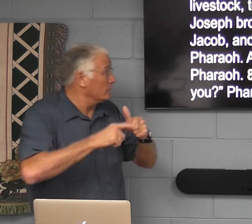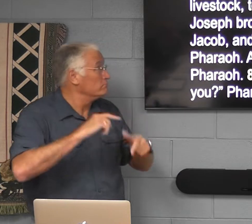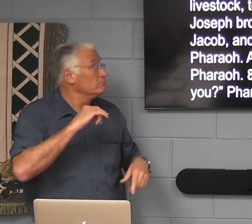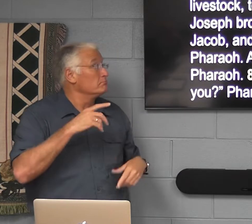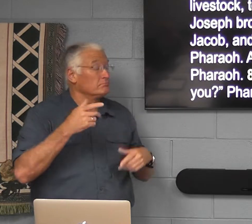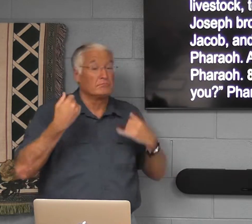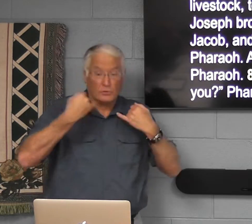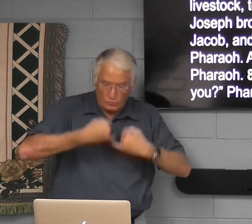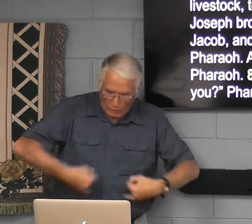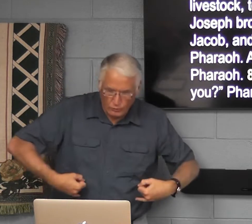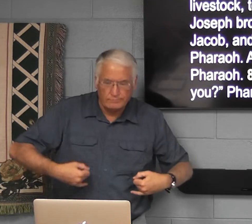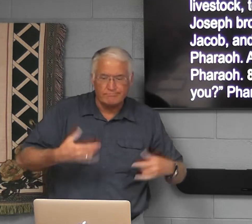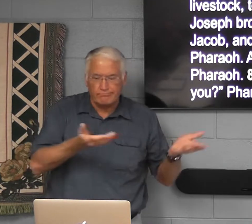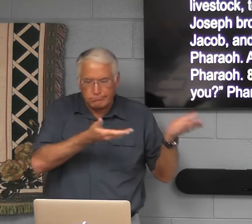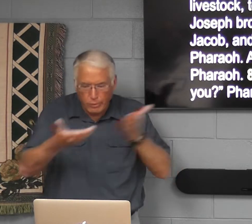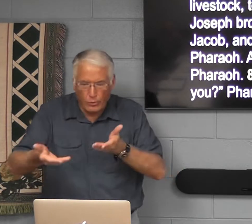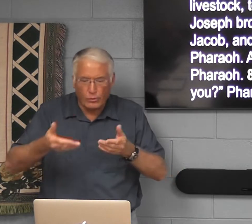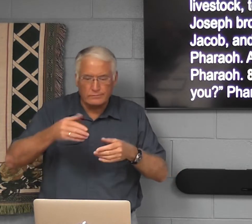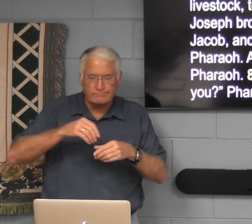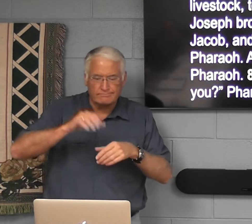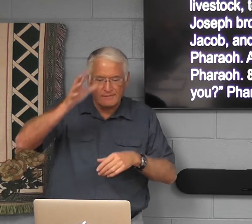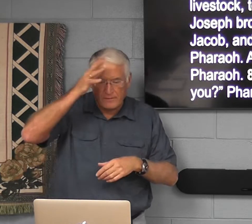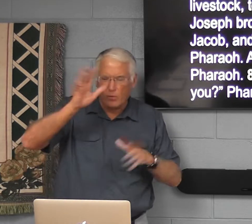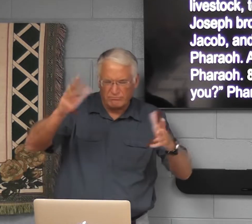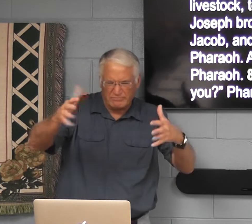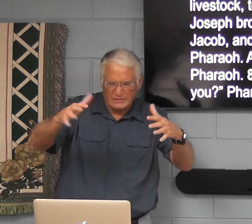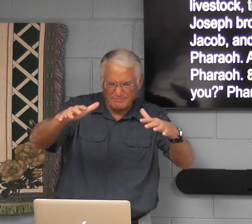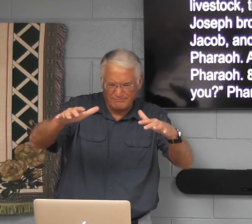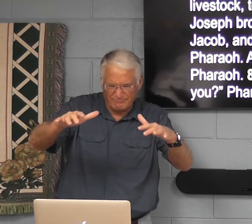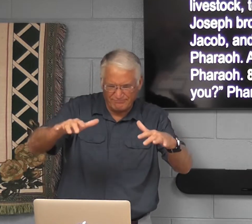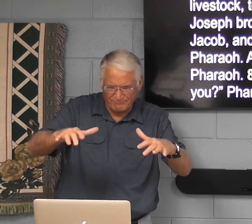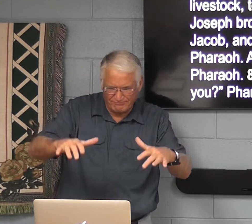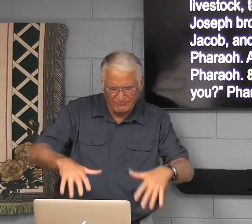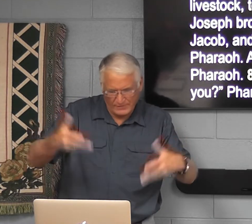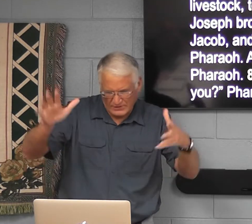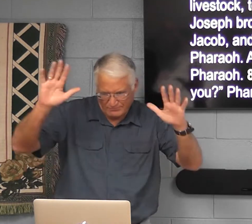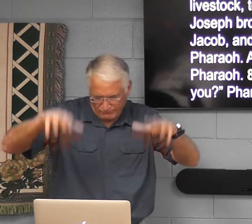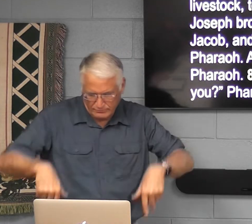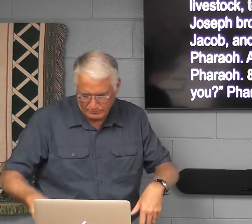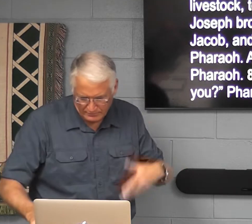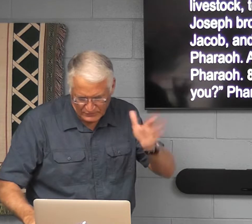This is, and then Joseph brought his father, Jacob. Oh, I'm sorry, before he did this.